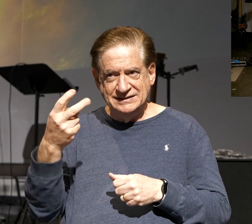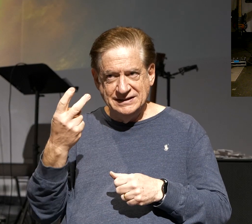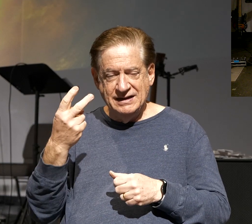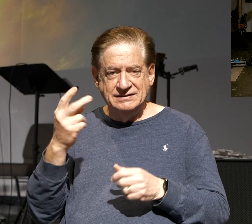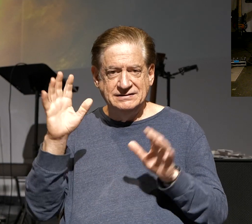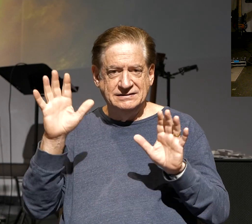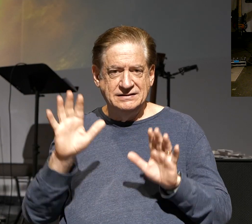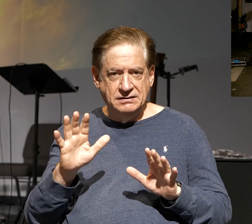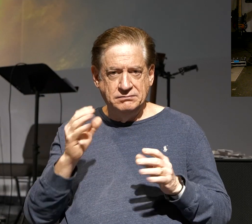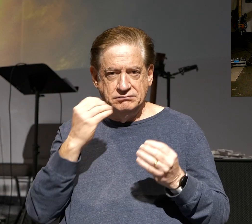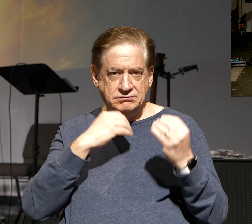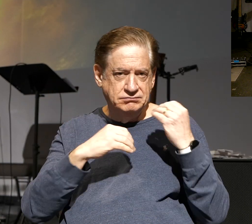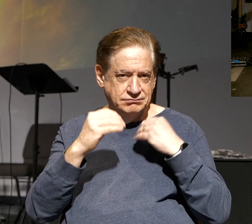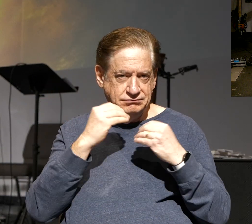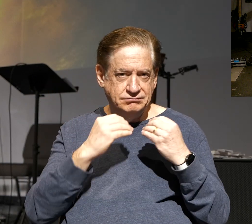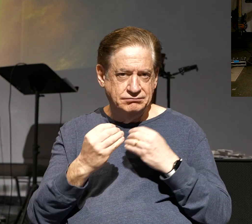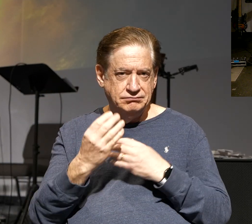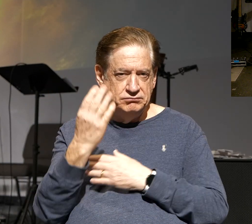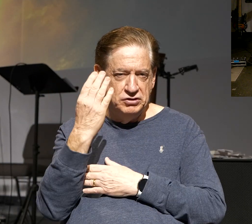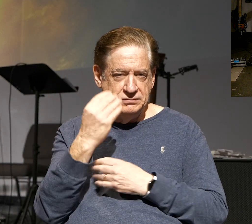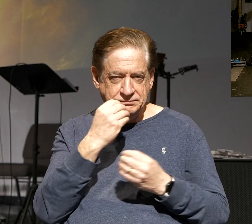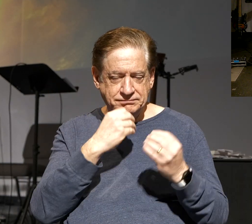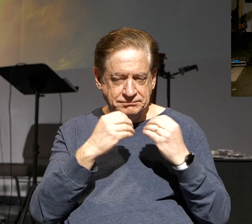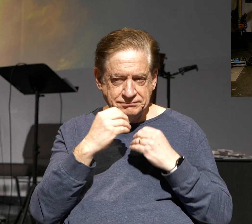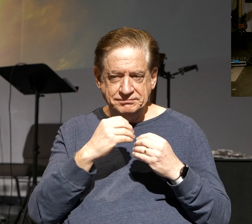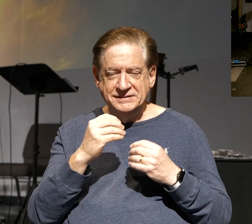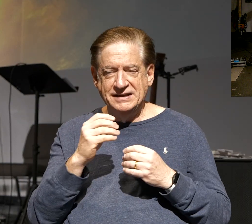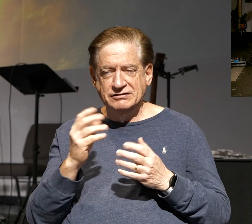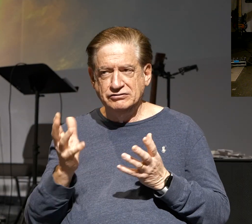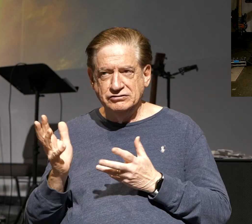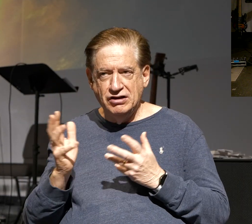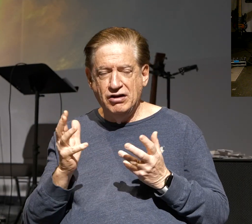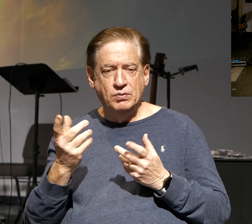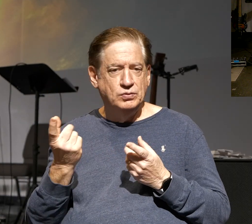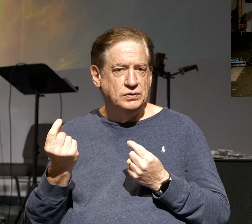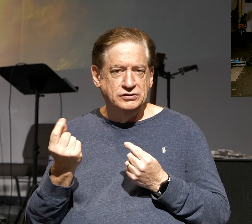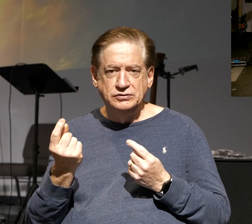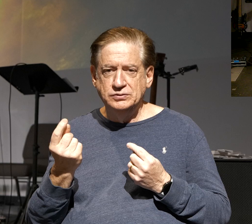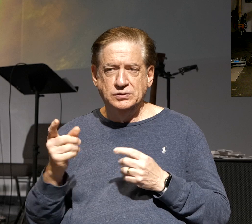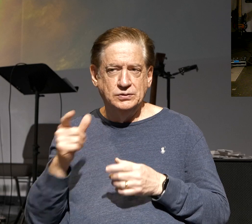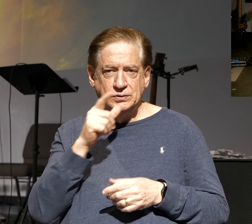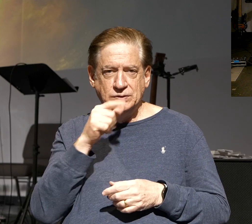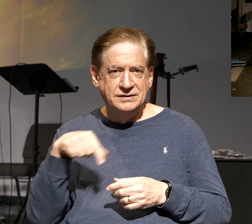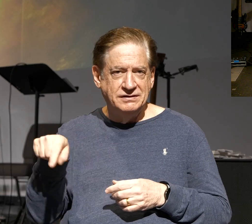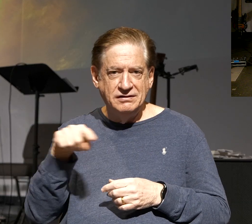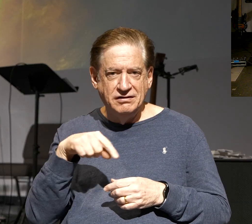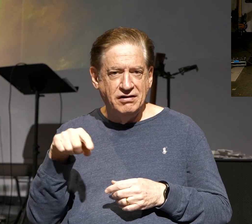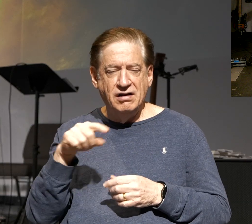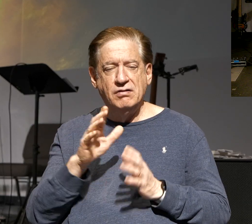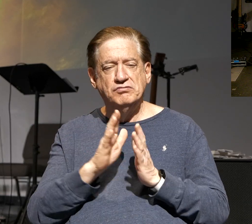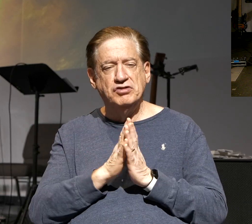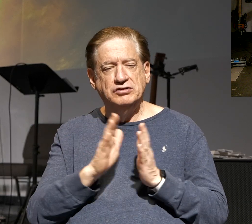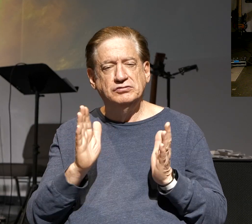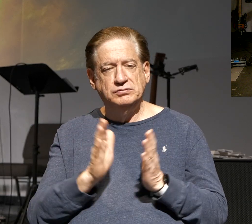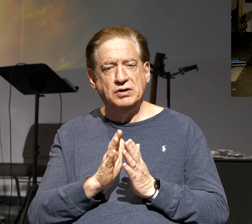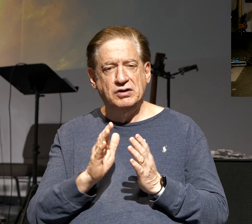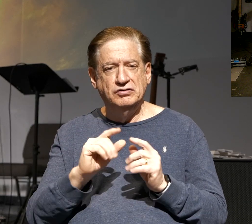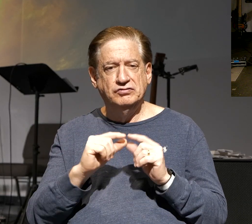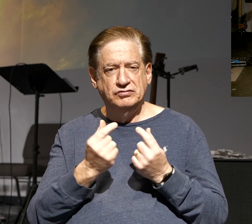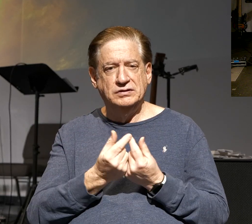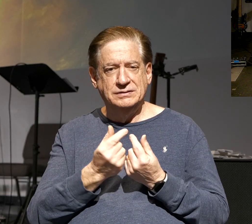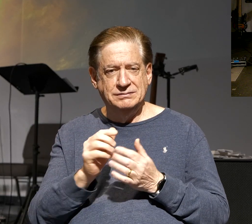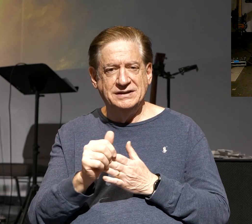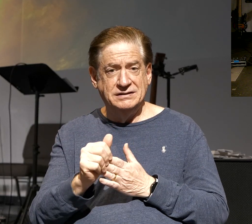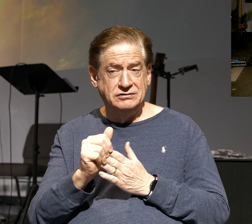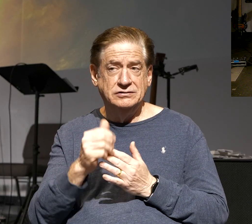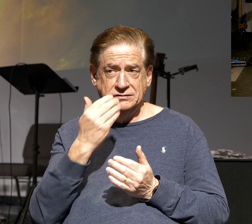together. They get trained. They talk over what they're doing and who they are, and it's primarily small group leaders, so